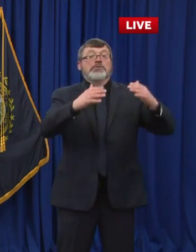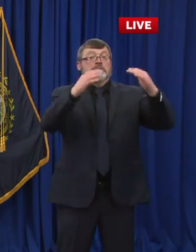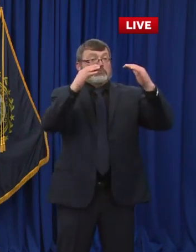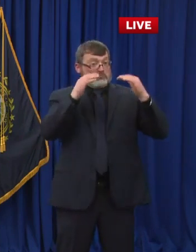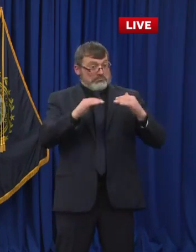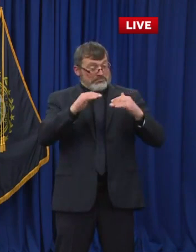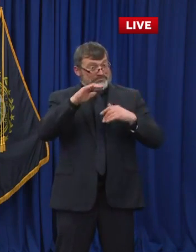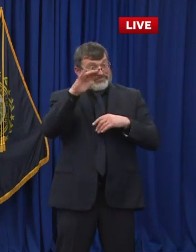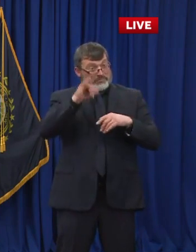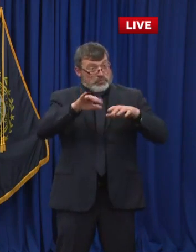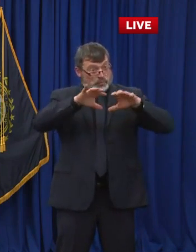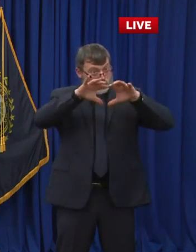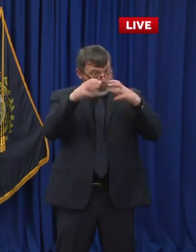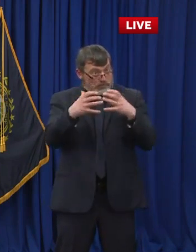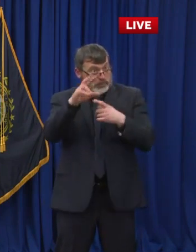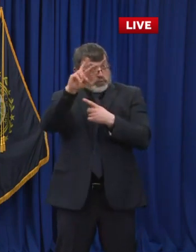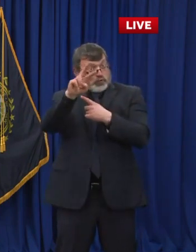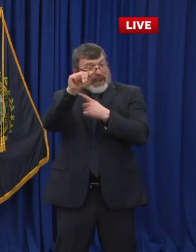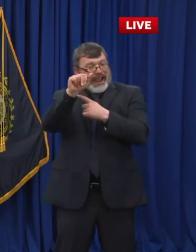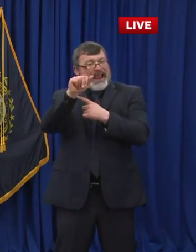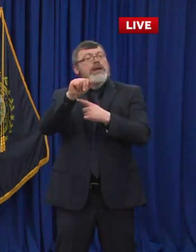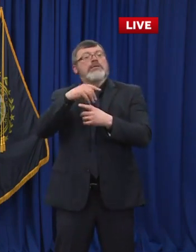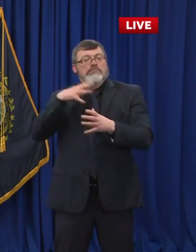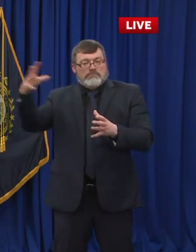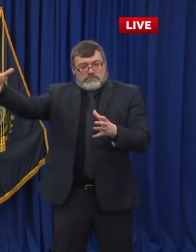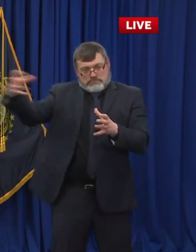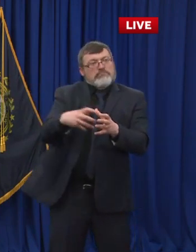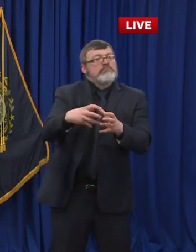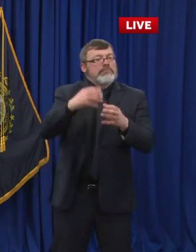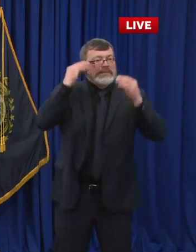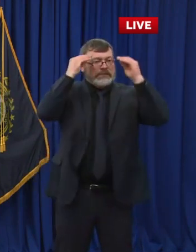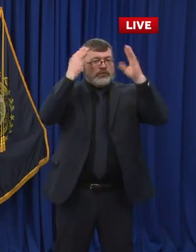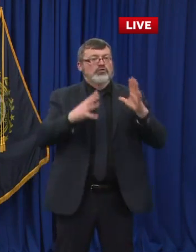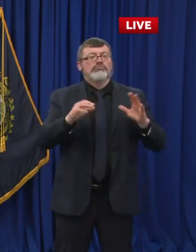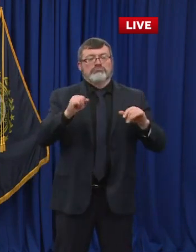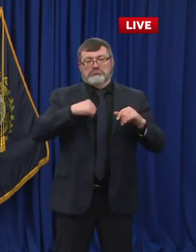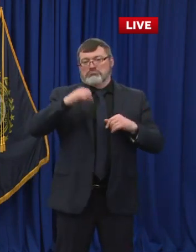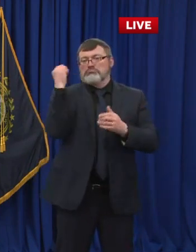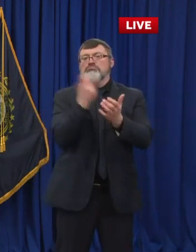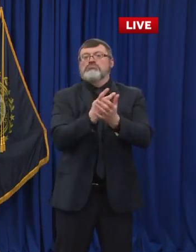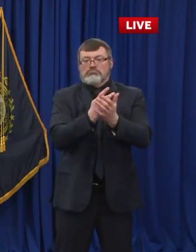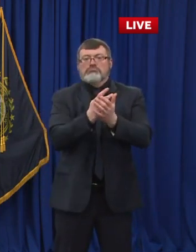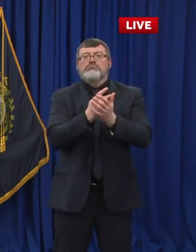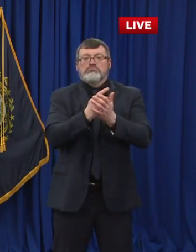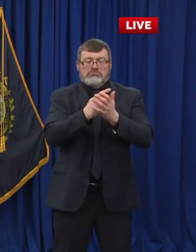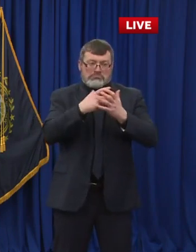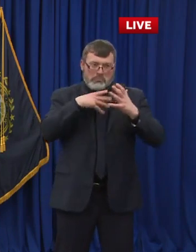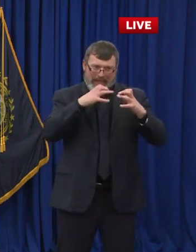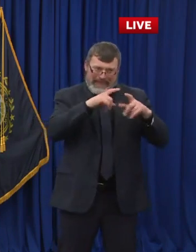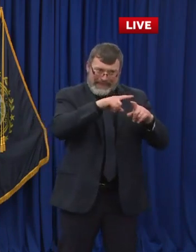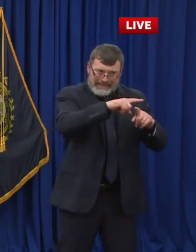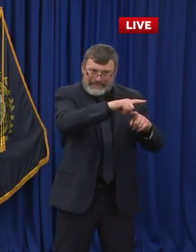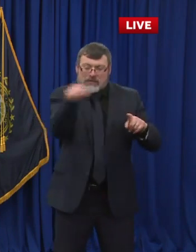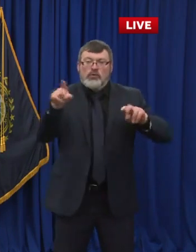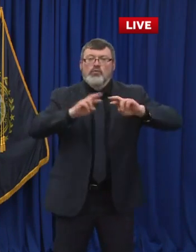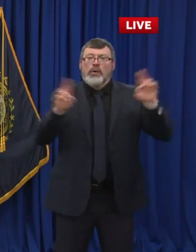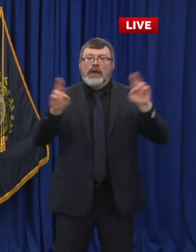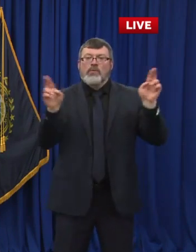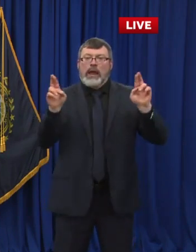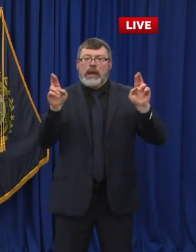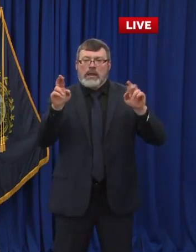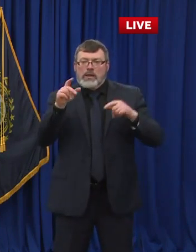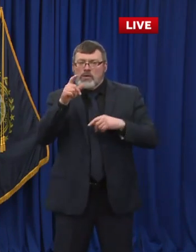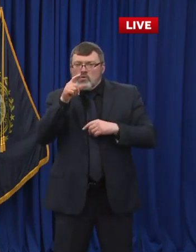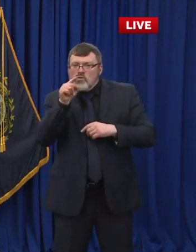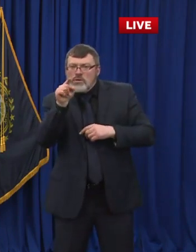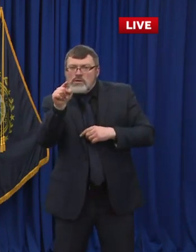working on a model to make sure that those that as soon as we're ready to go with group two way, uh, we can get the teachers vaccinated and in a quick and safe